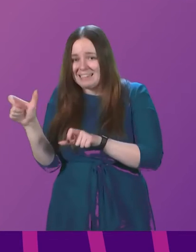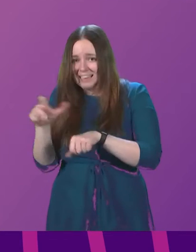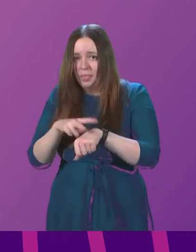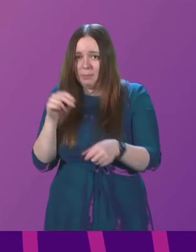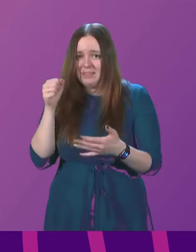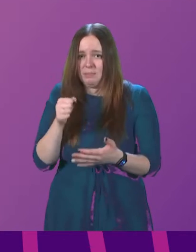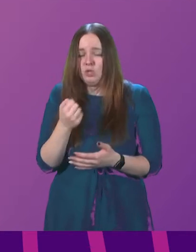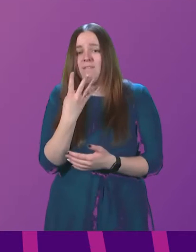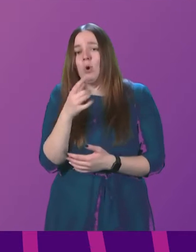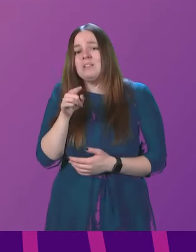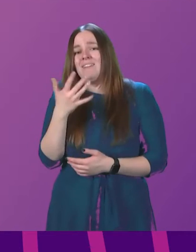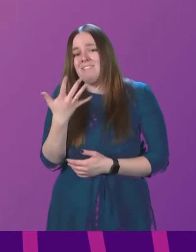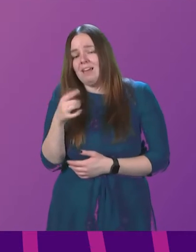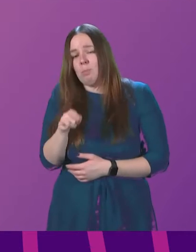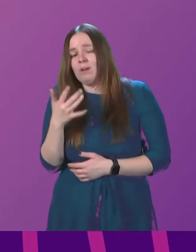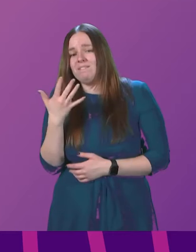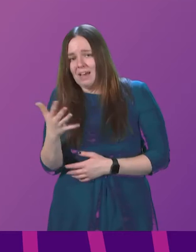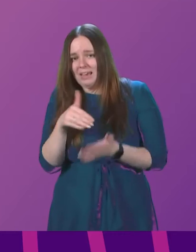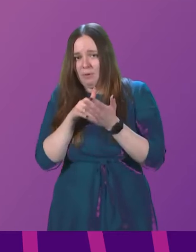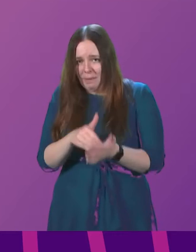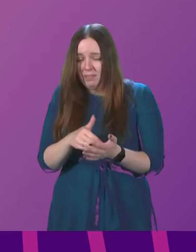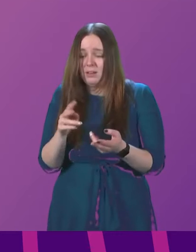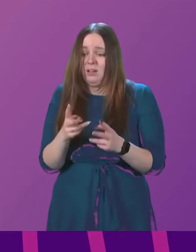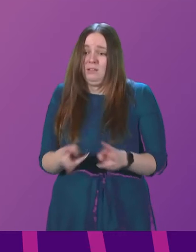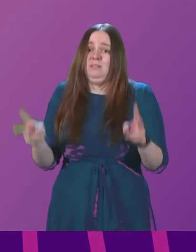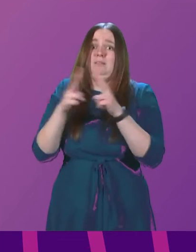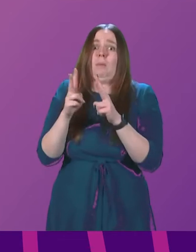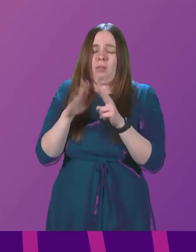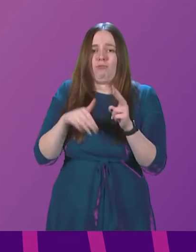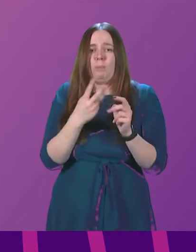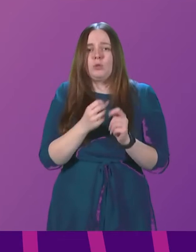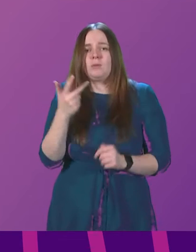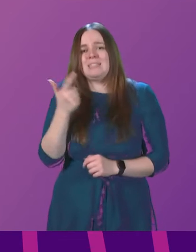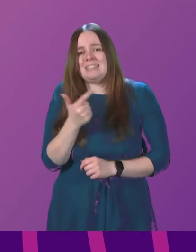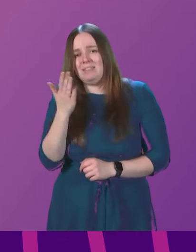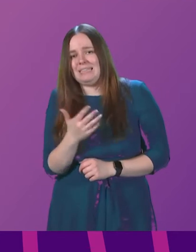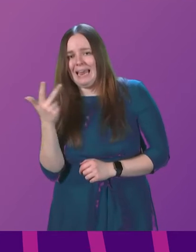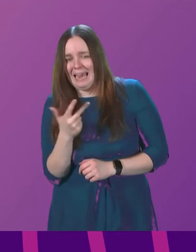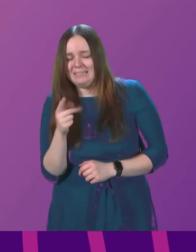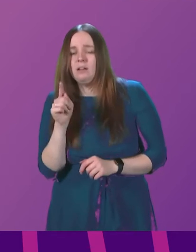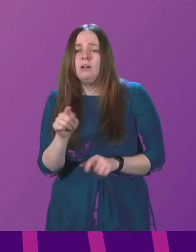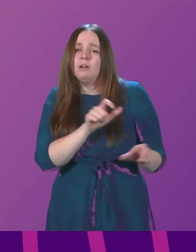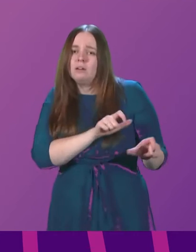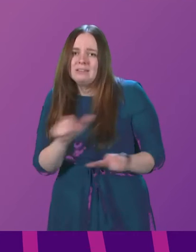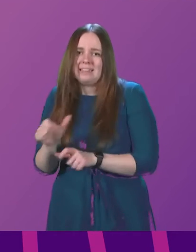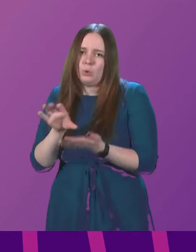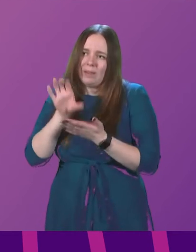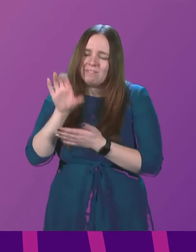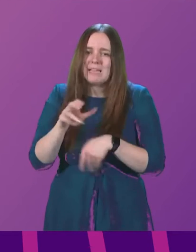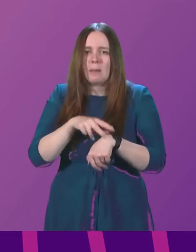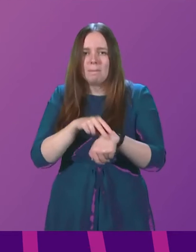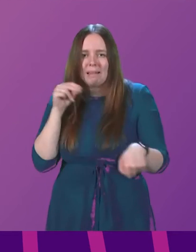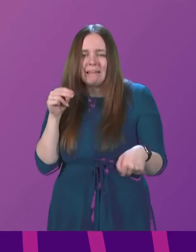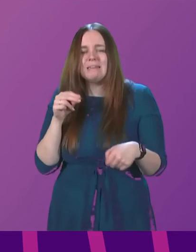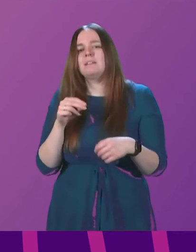£45.5 million, more than double what it was in 27-2018. And all this will support continued investment in police estate, fleet,